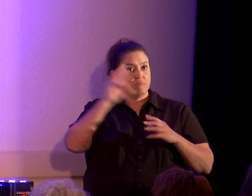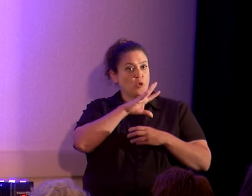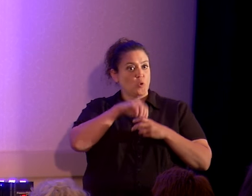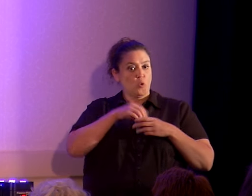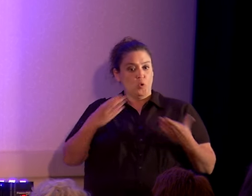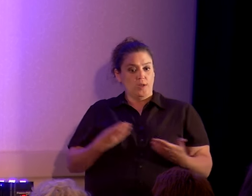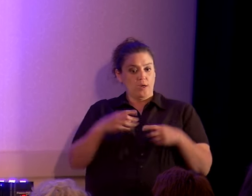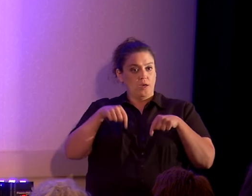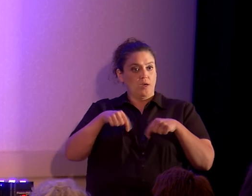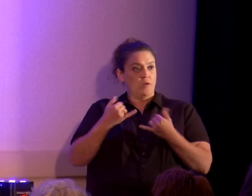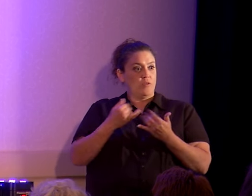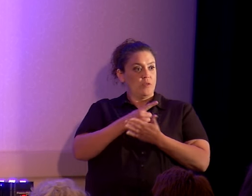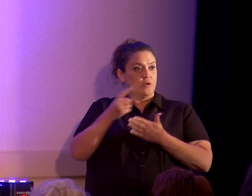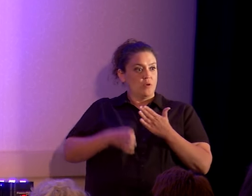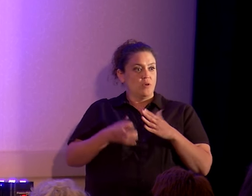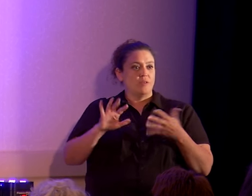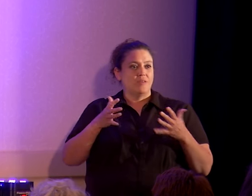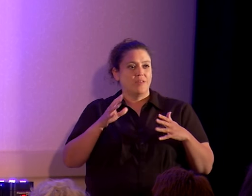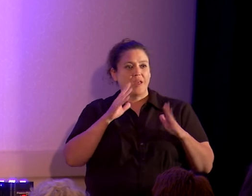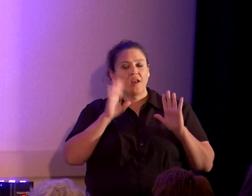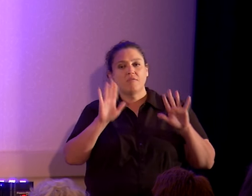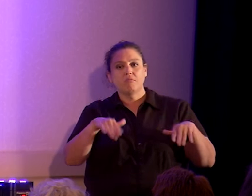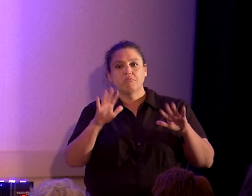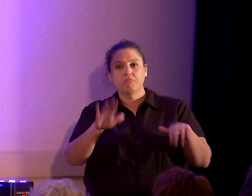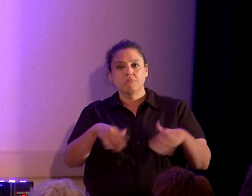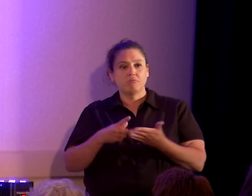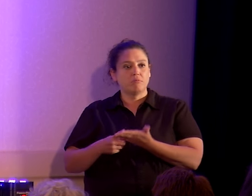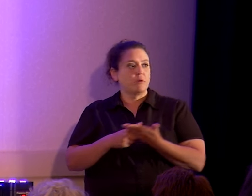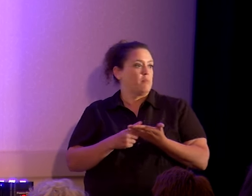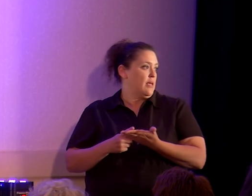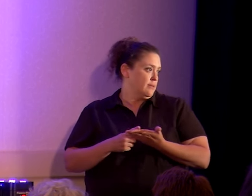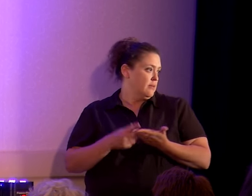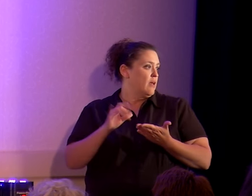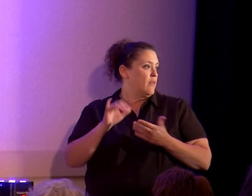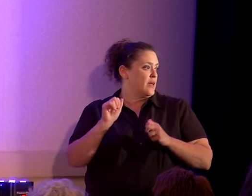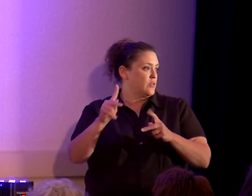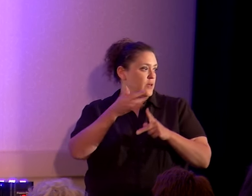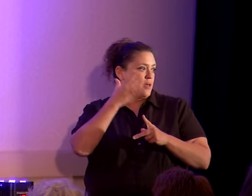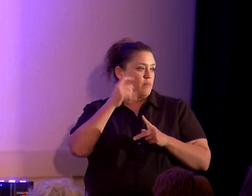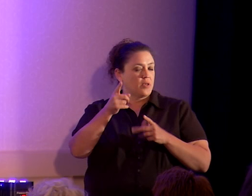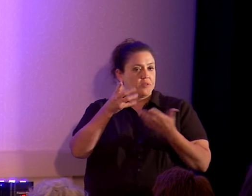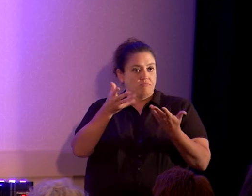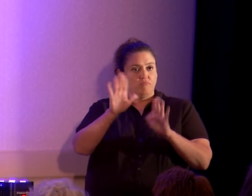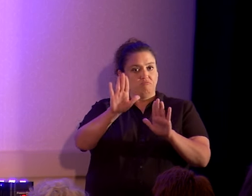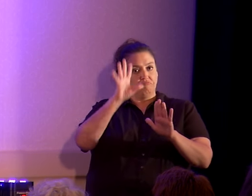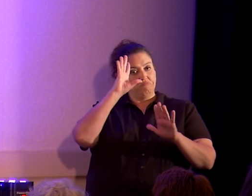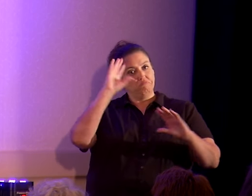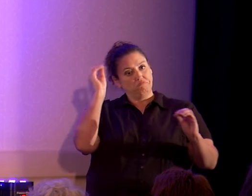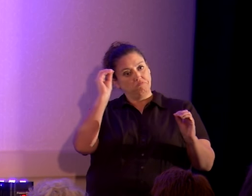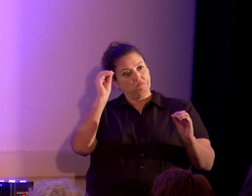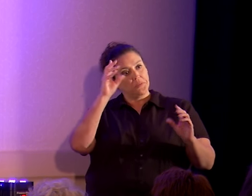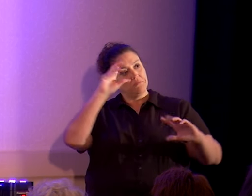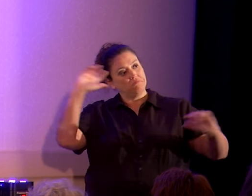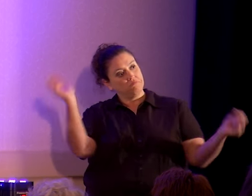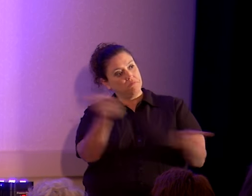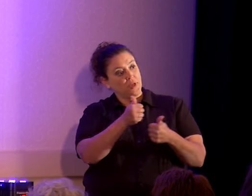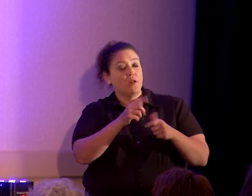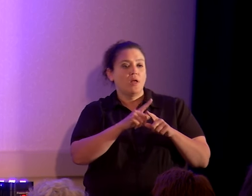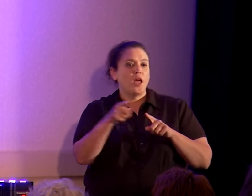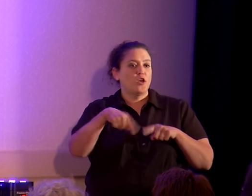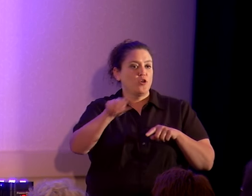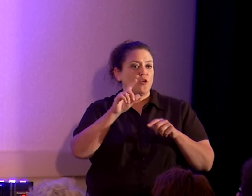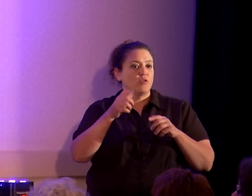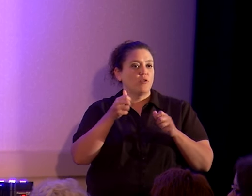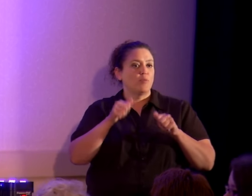weekend, that kind of poo-poo debates. And that's okay. Because you're entitled to your opinion, and we are all entitled to be spectacularly wrong.